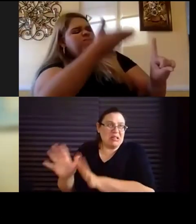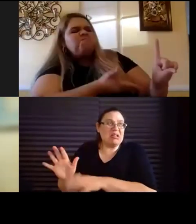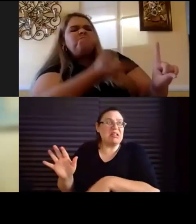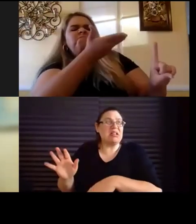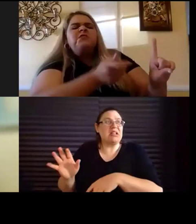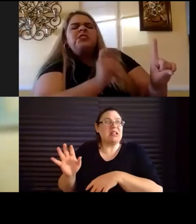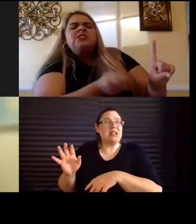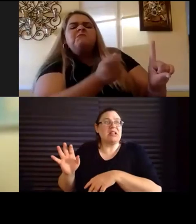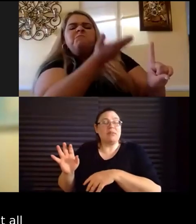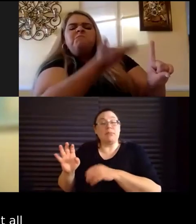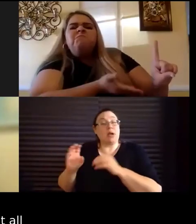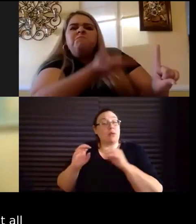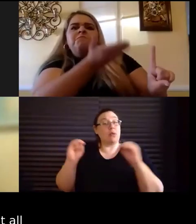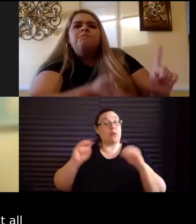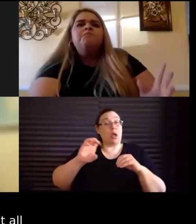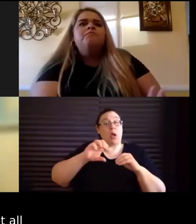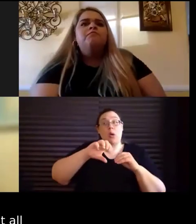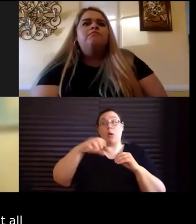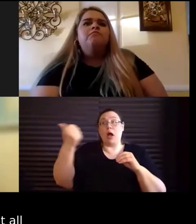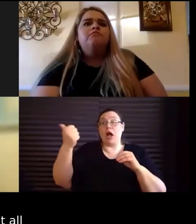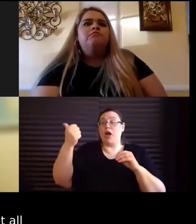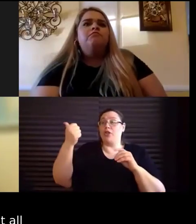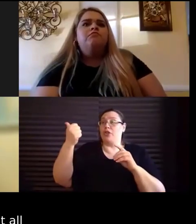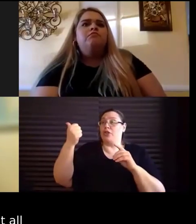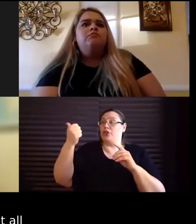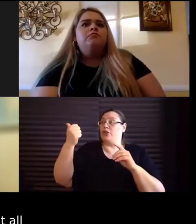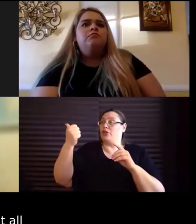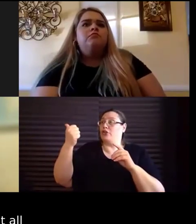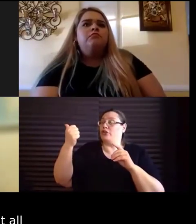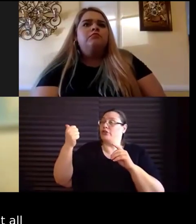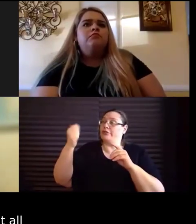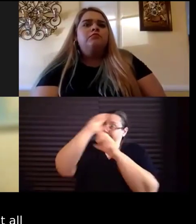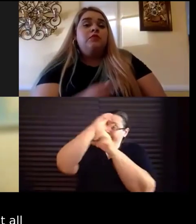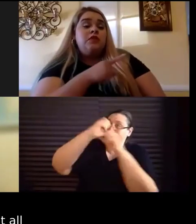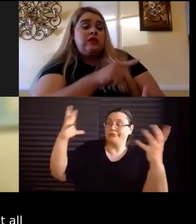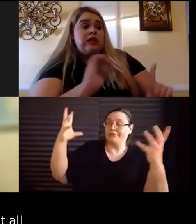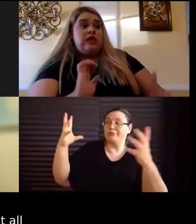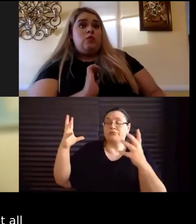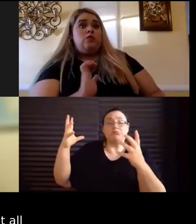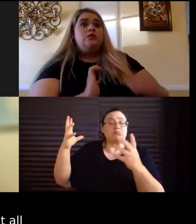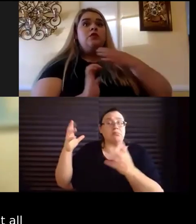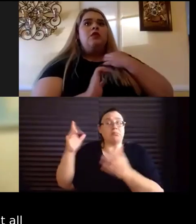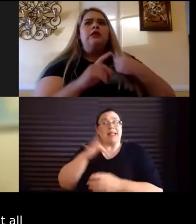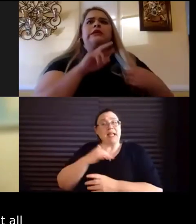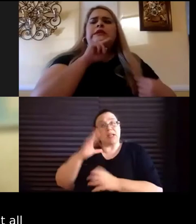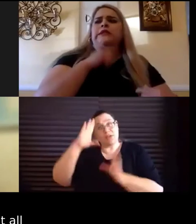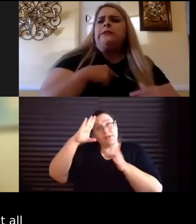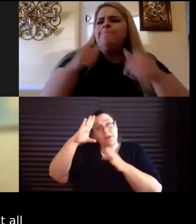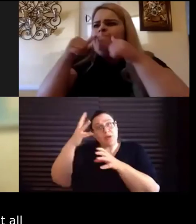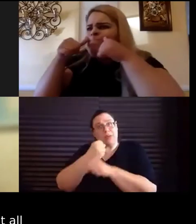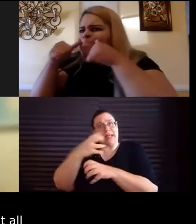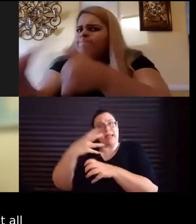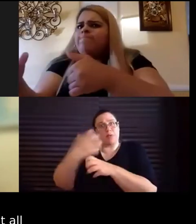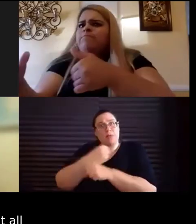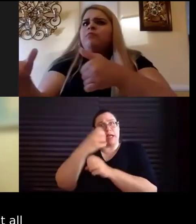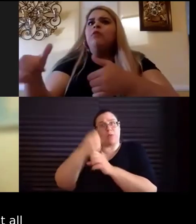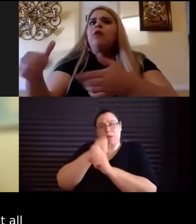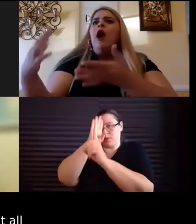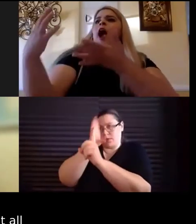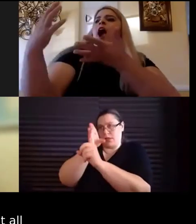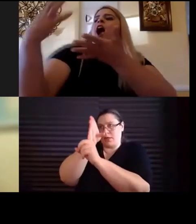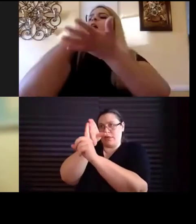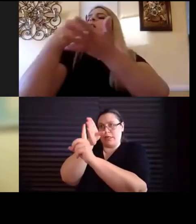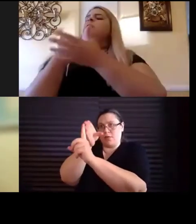construct, they tend to focus on winning at all costs and, you know, building physical